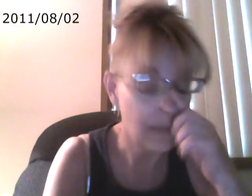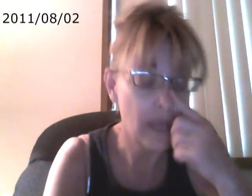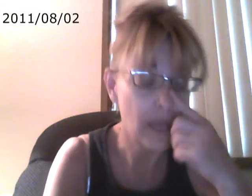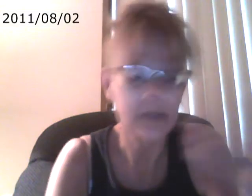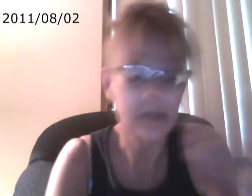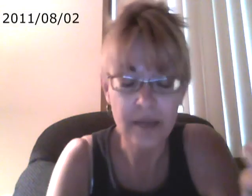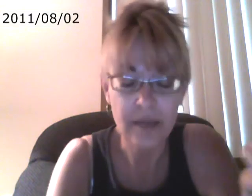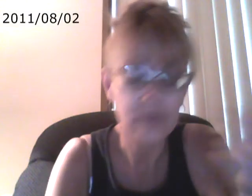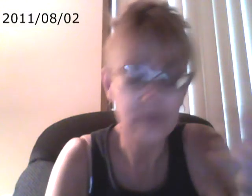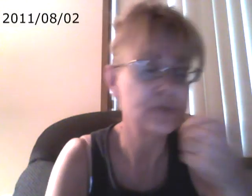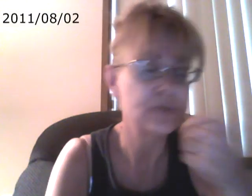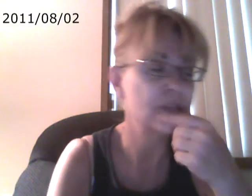Alzheimer's.